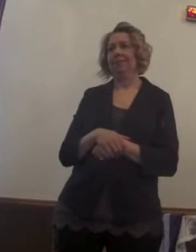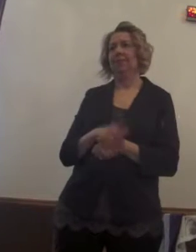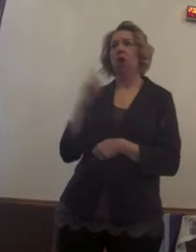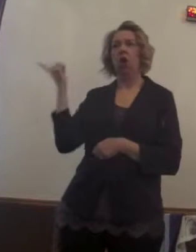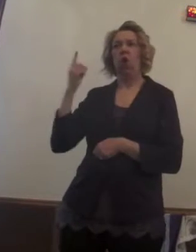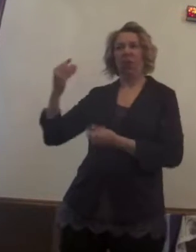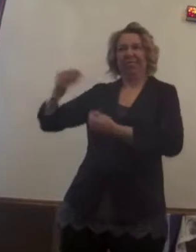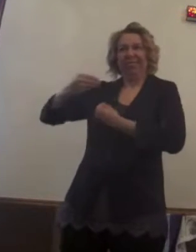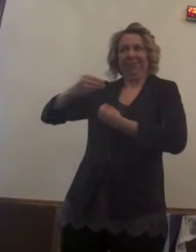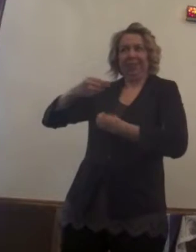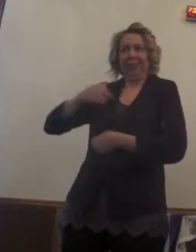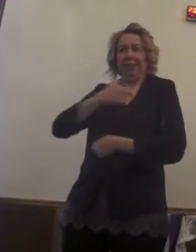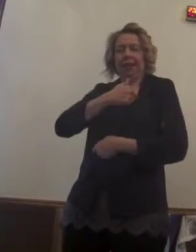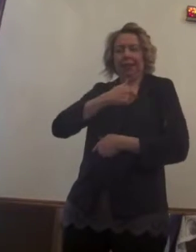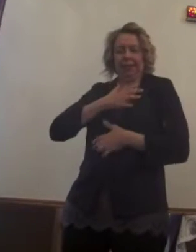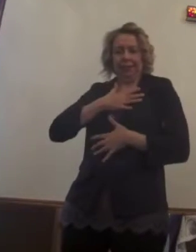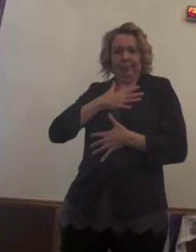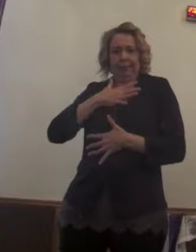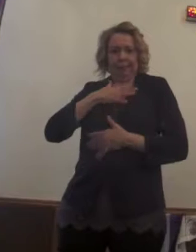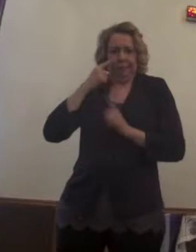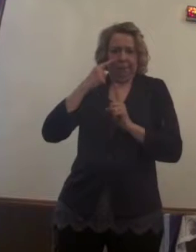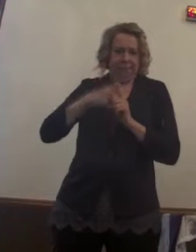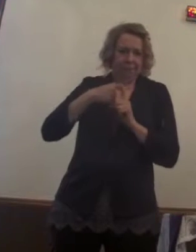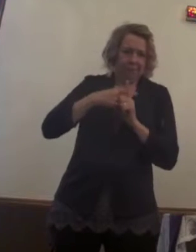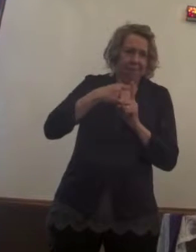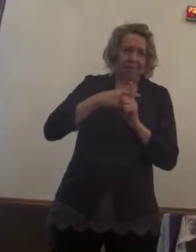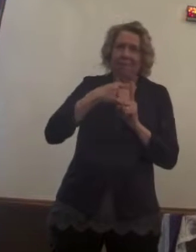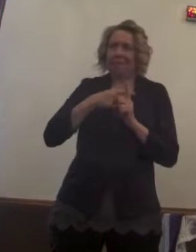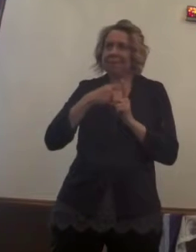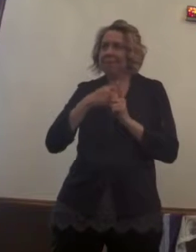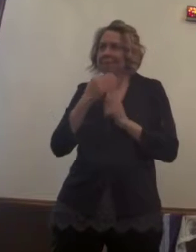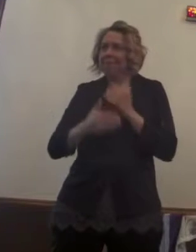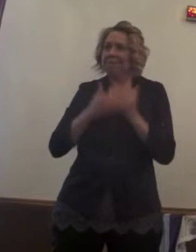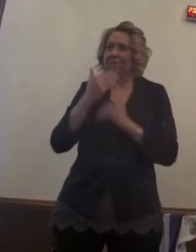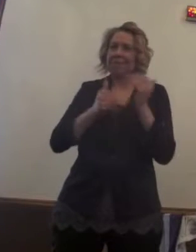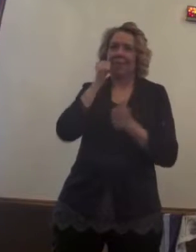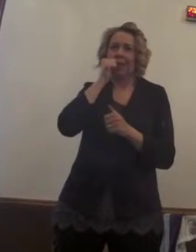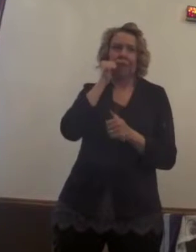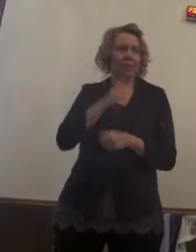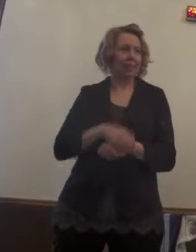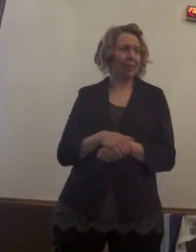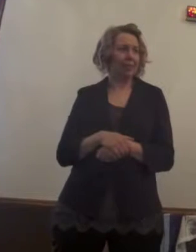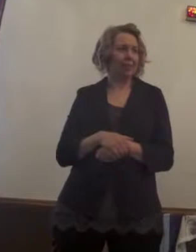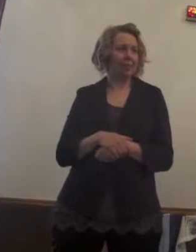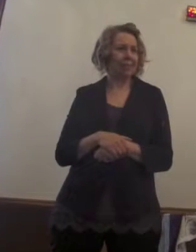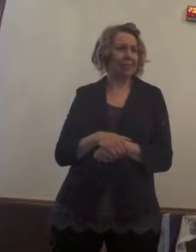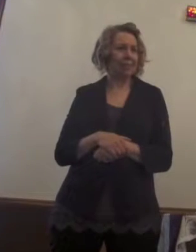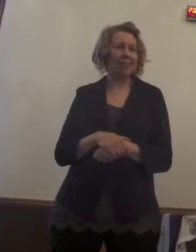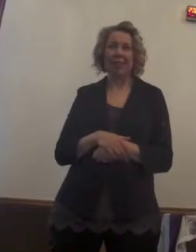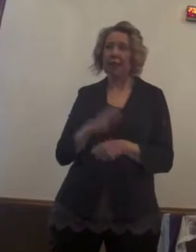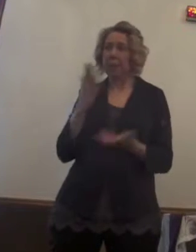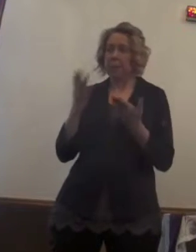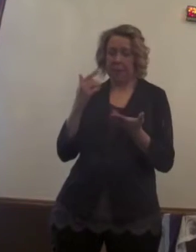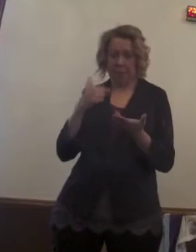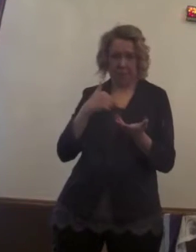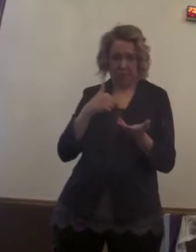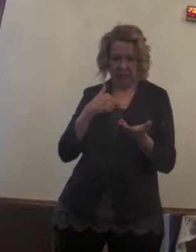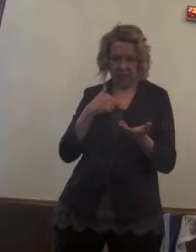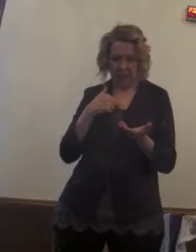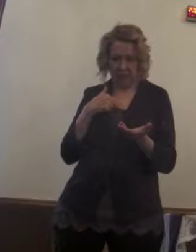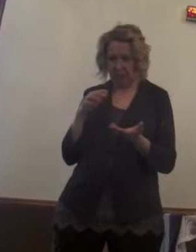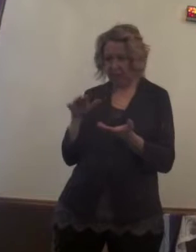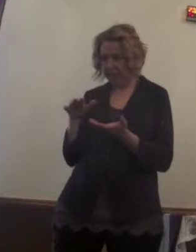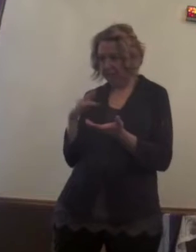into the bones of us and breathing the life into the bones of Lazarus who was lying there dead, bringing him back to life.